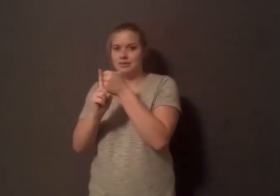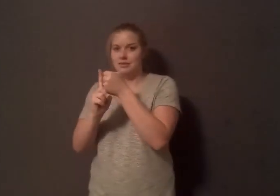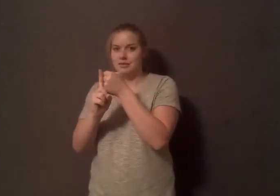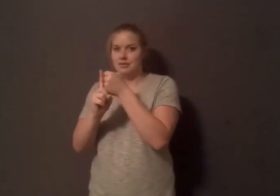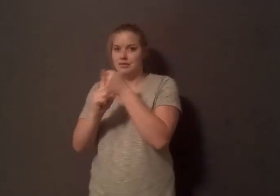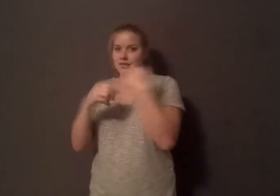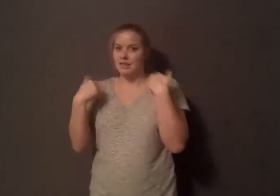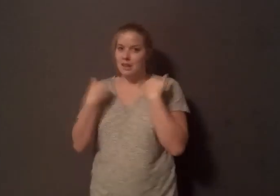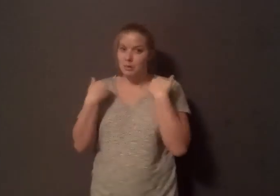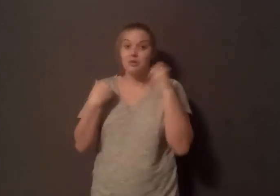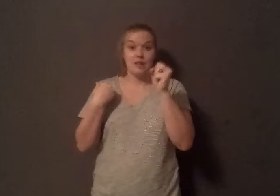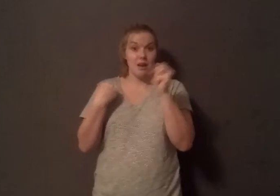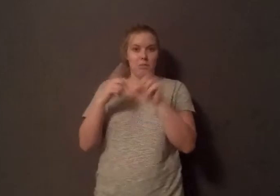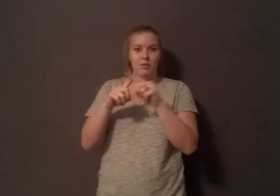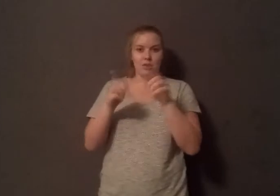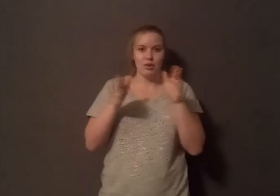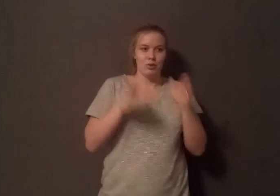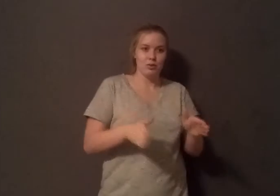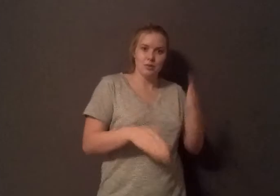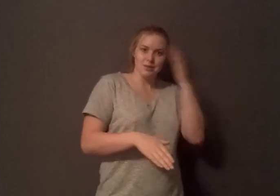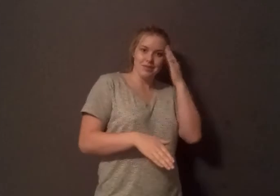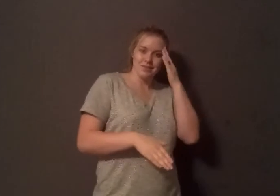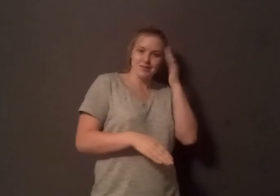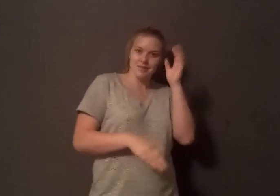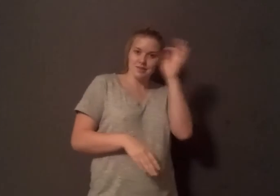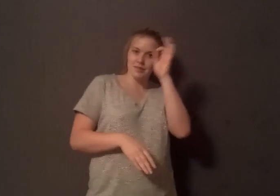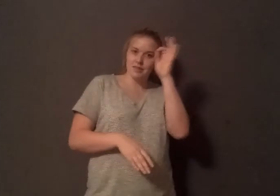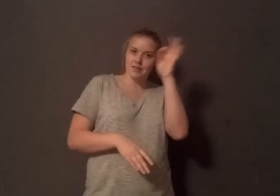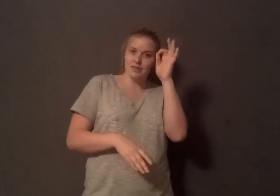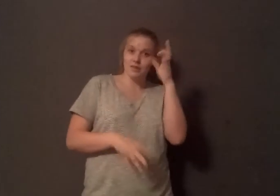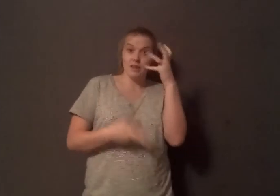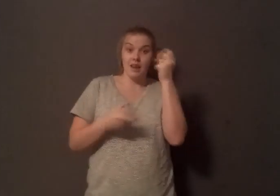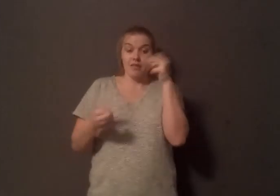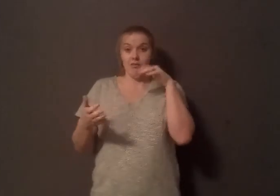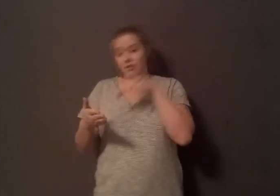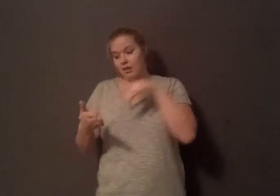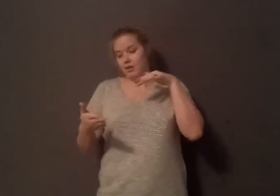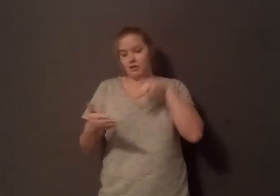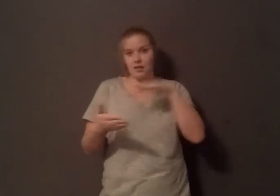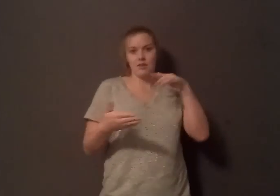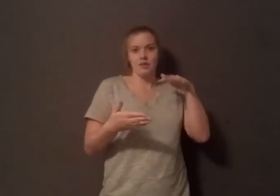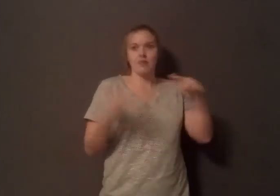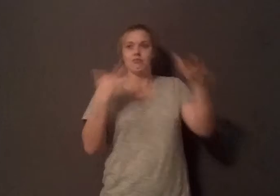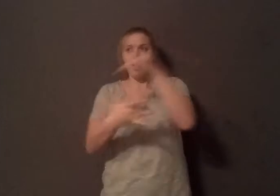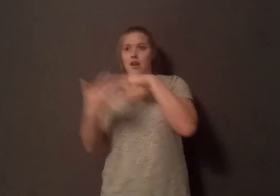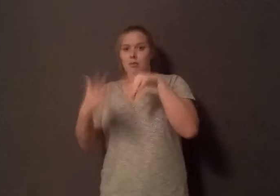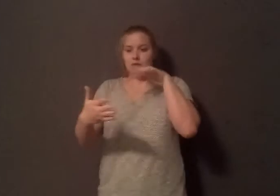animals. You know, when we try to get information on some of the health studies and the environmental studies from federal agencies,